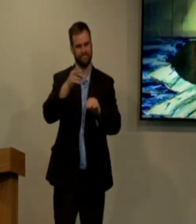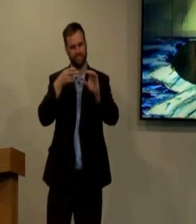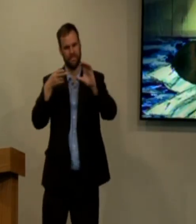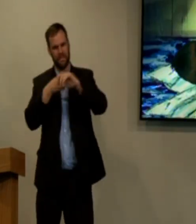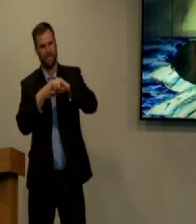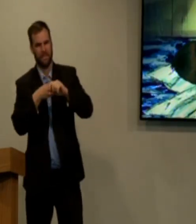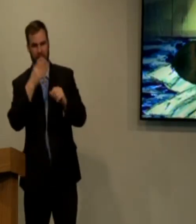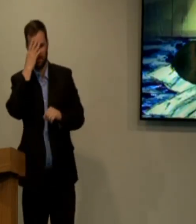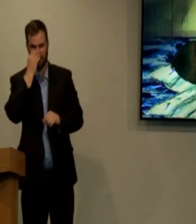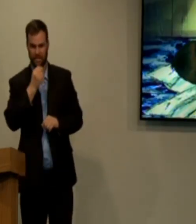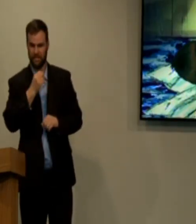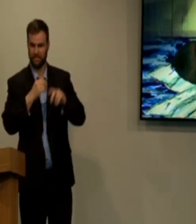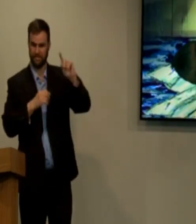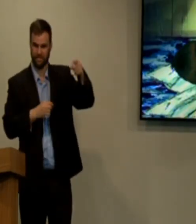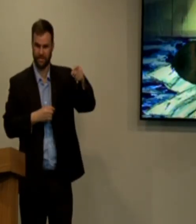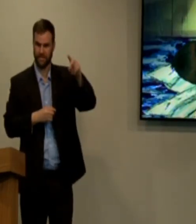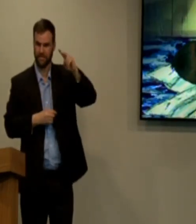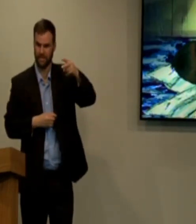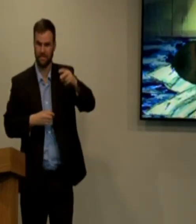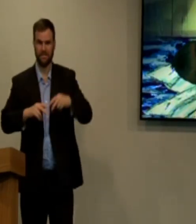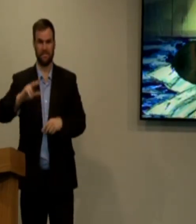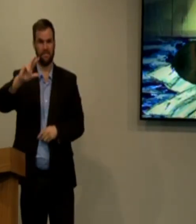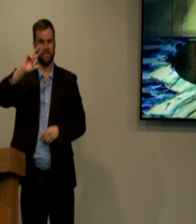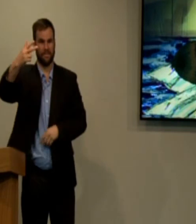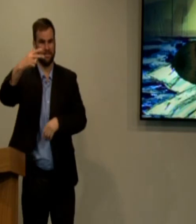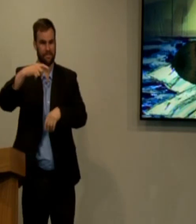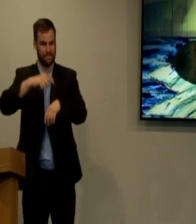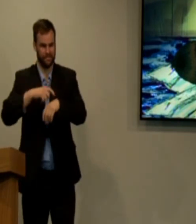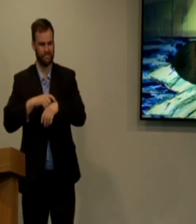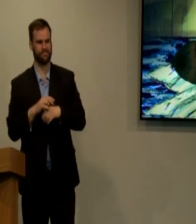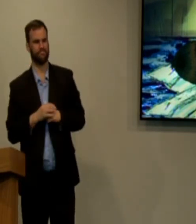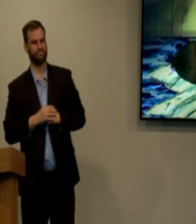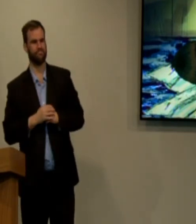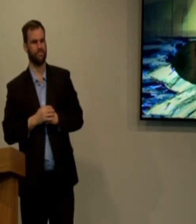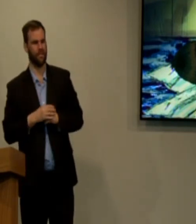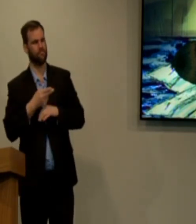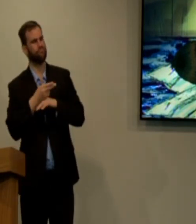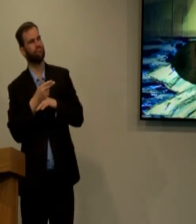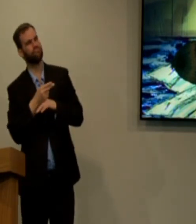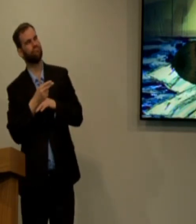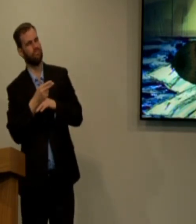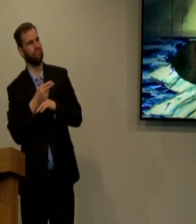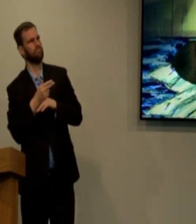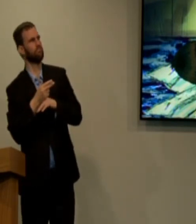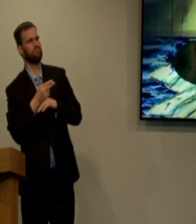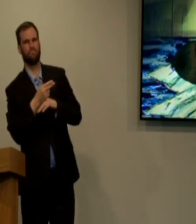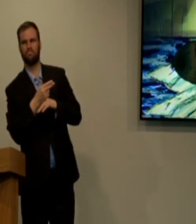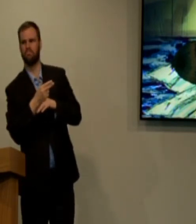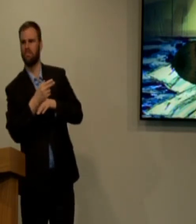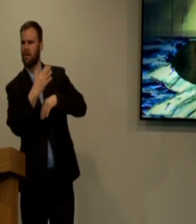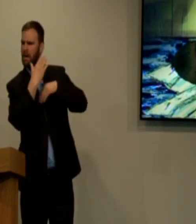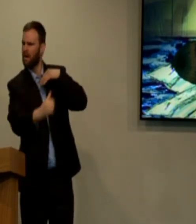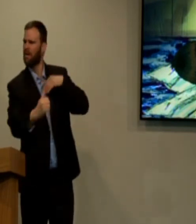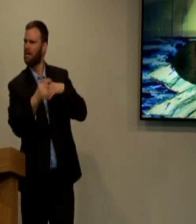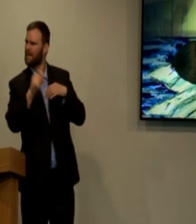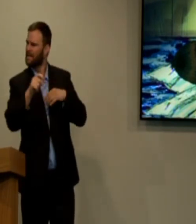So again, Samuel, he's sleeping, and now, he's very smart, he's living in bed,